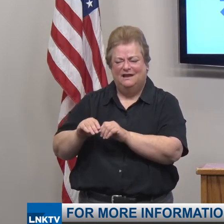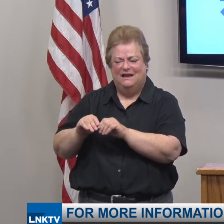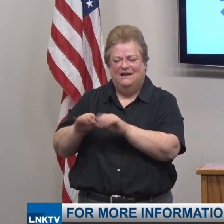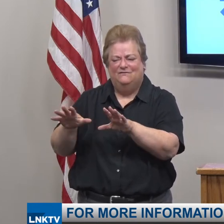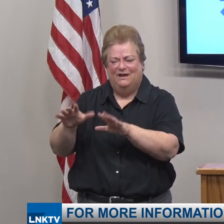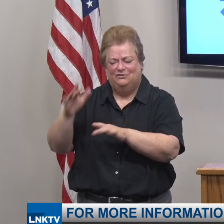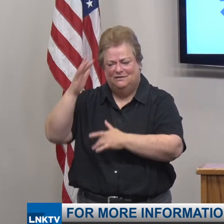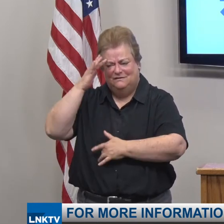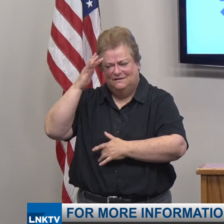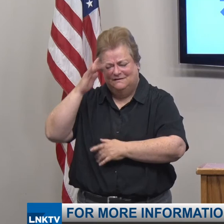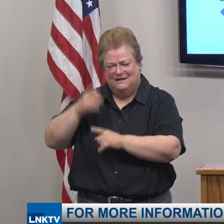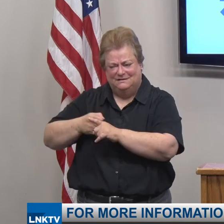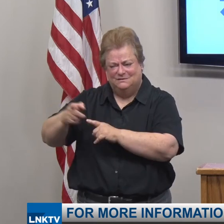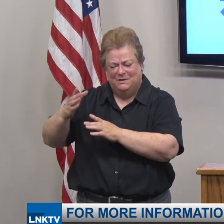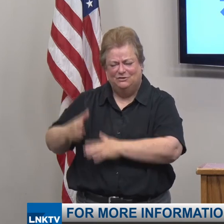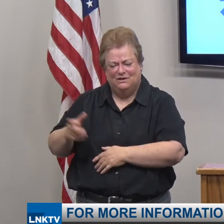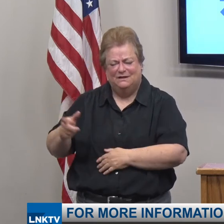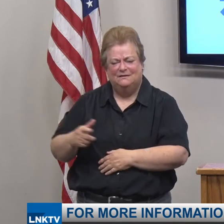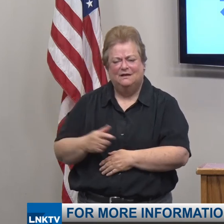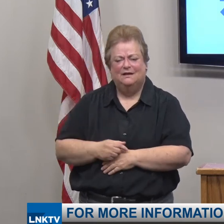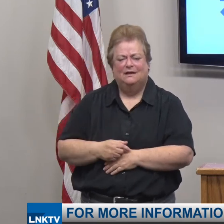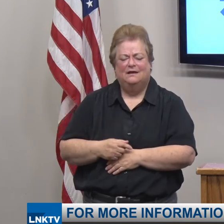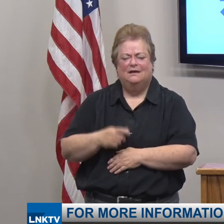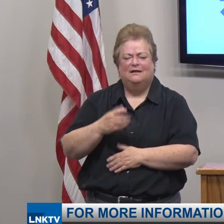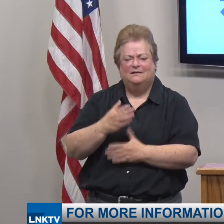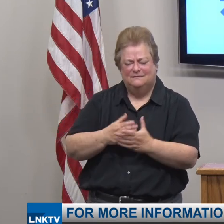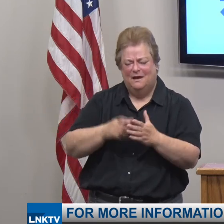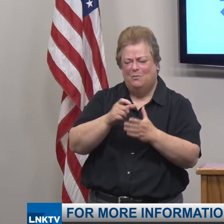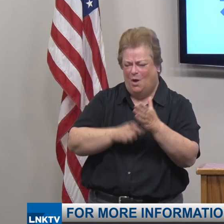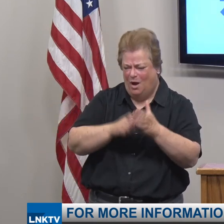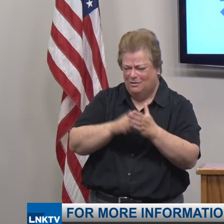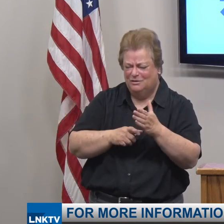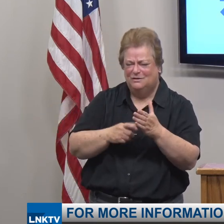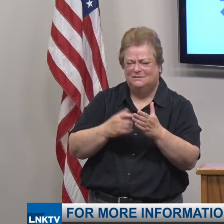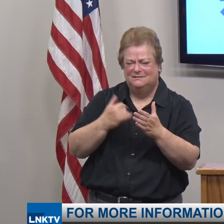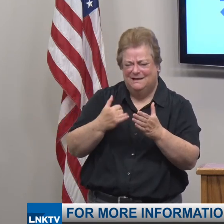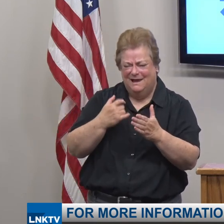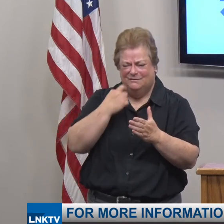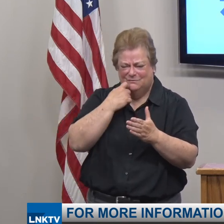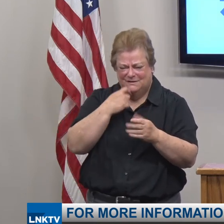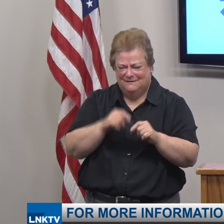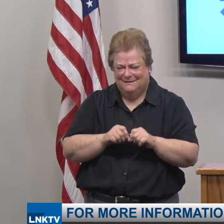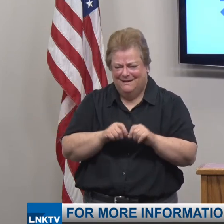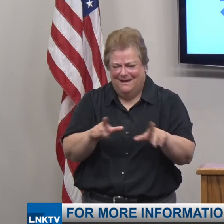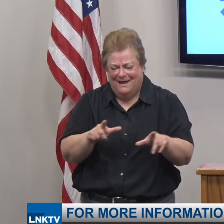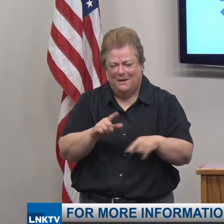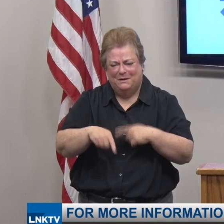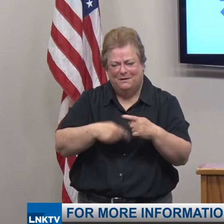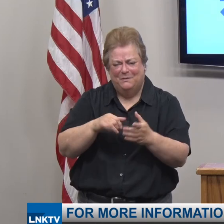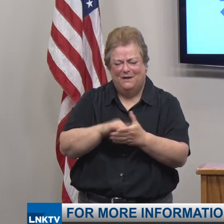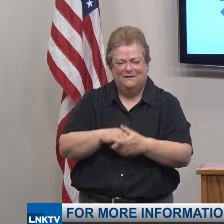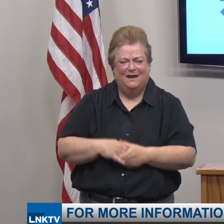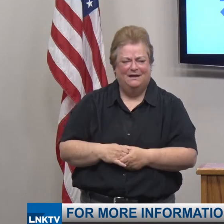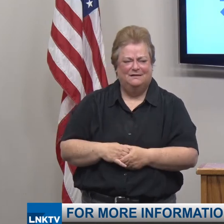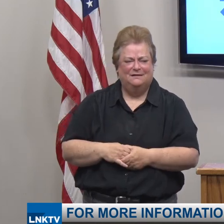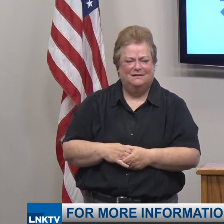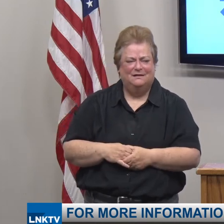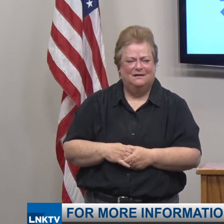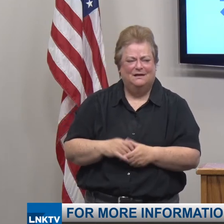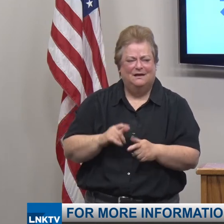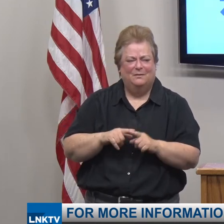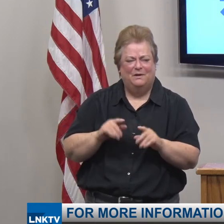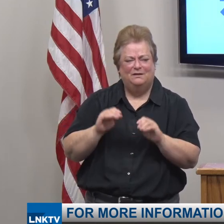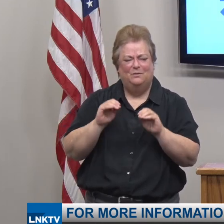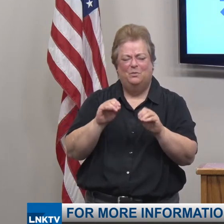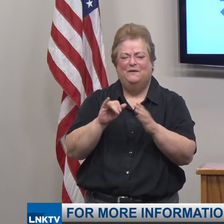And just to tell you, give you an idea, I know there have been some articles out recently about this. And just to put it in